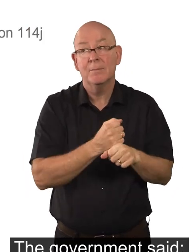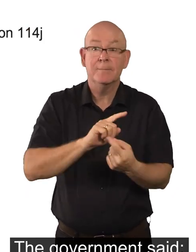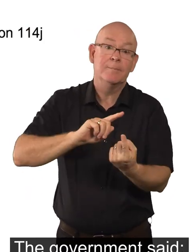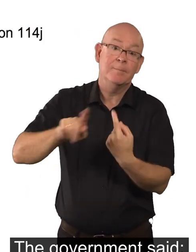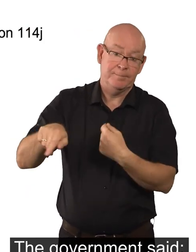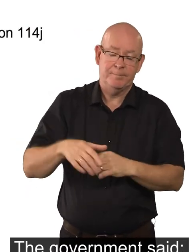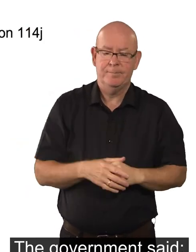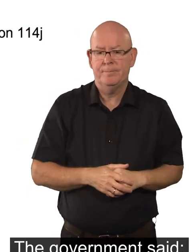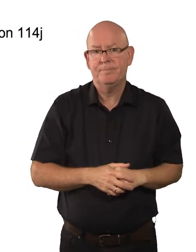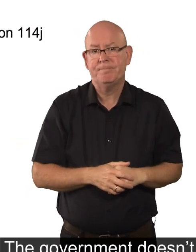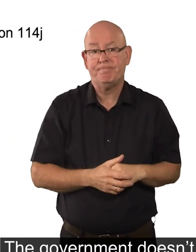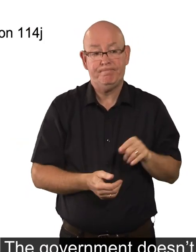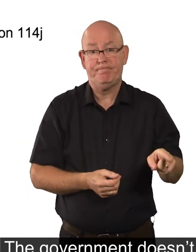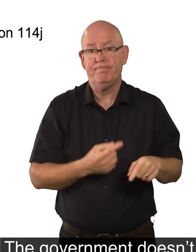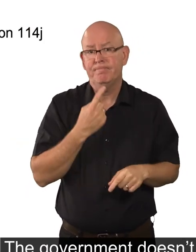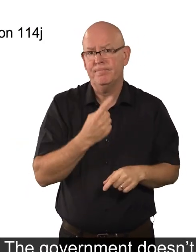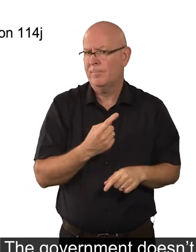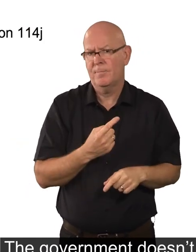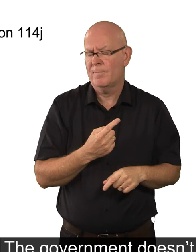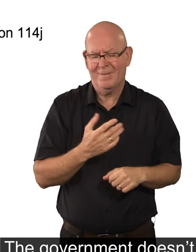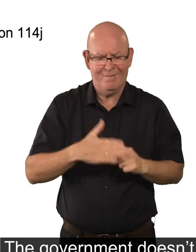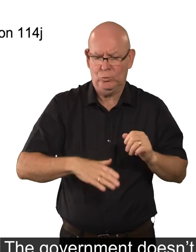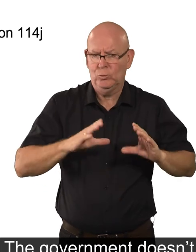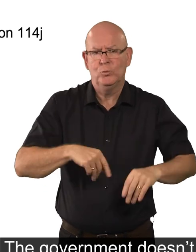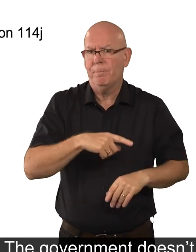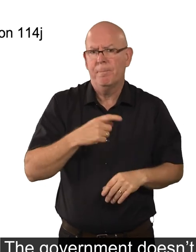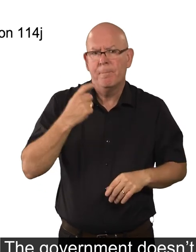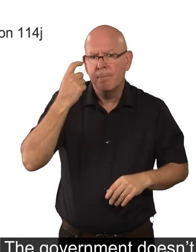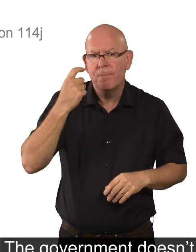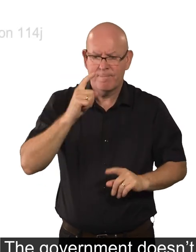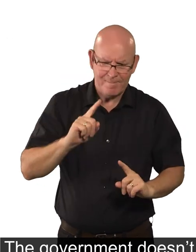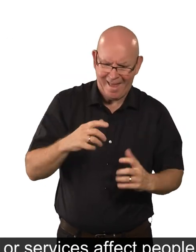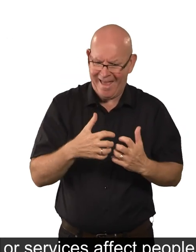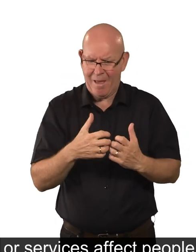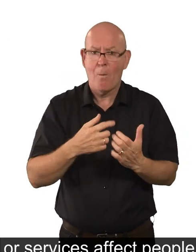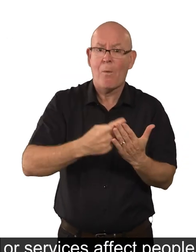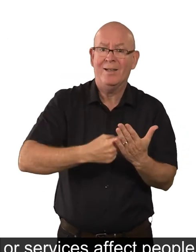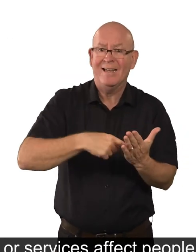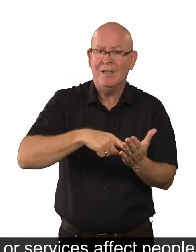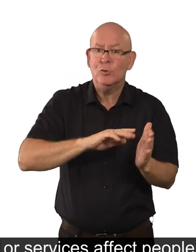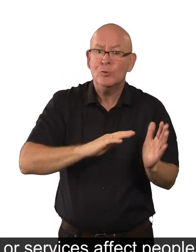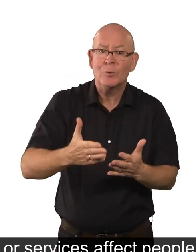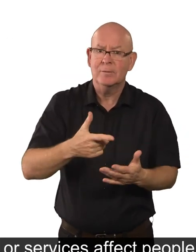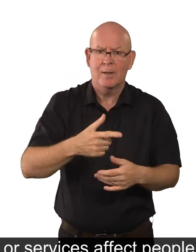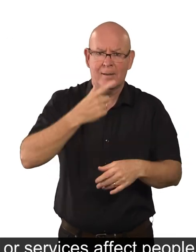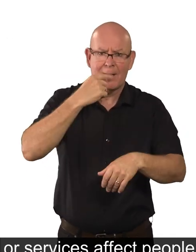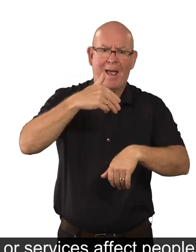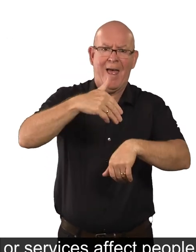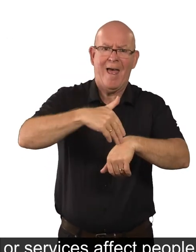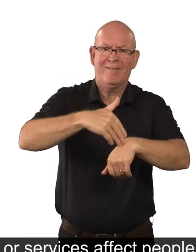The Government said, The Government doesn't stop thinking about how policies or services affect people